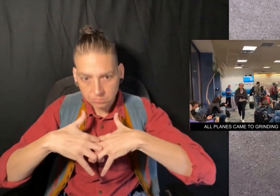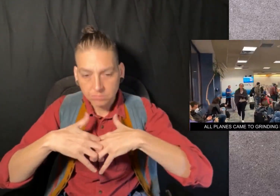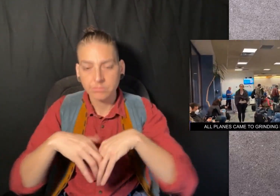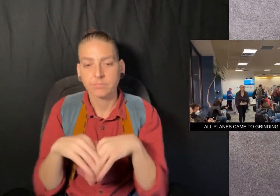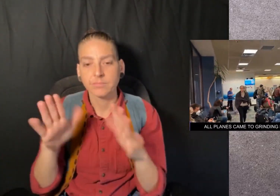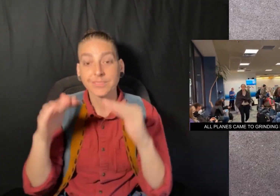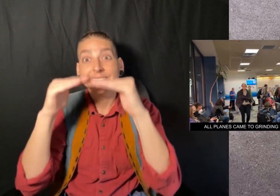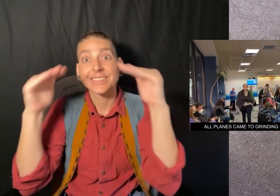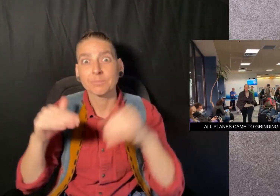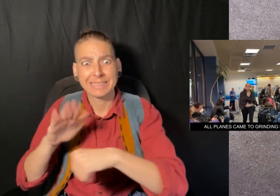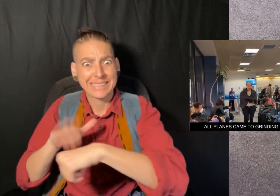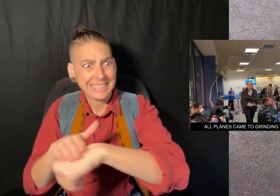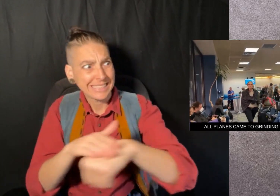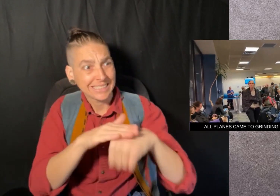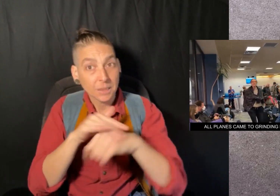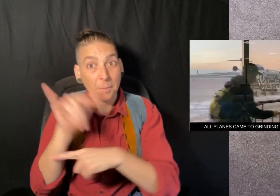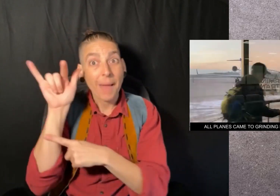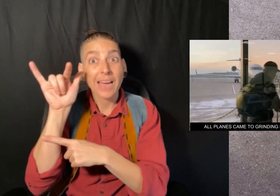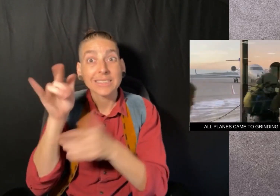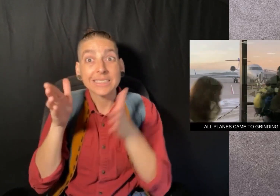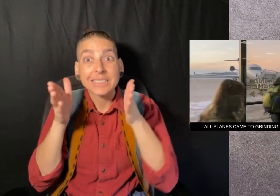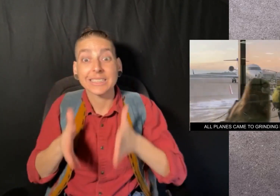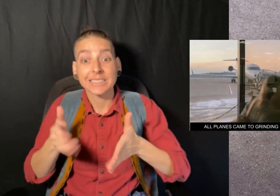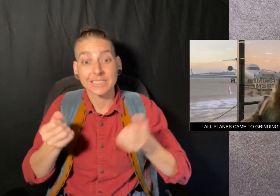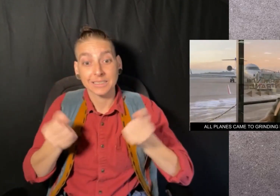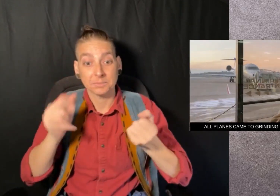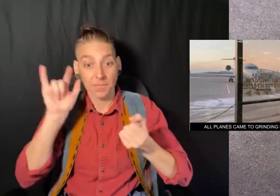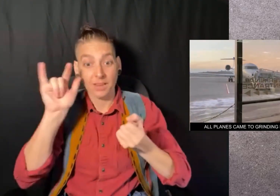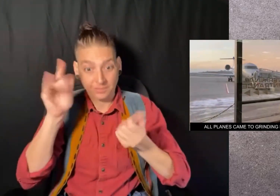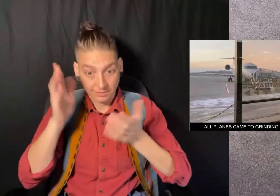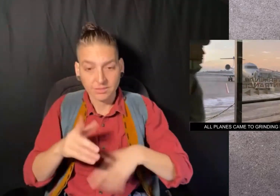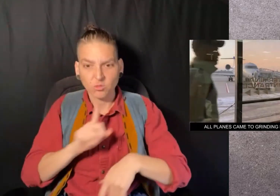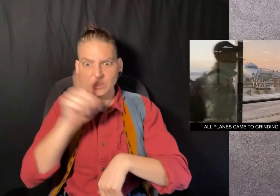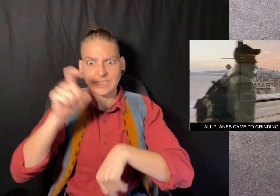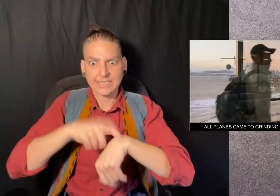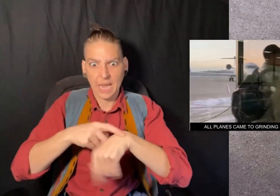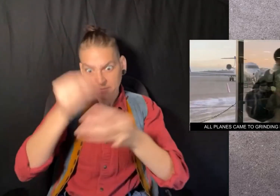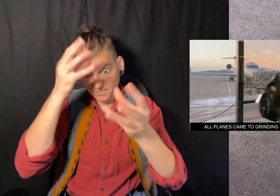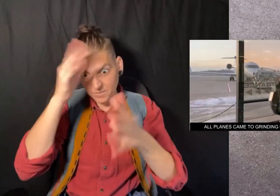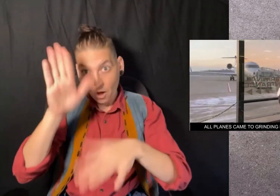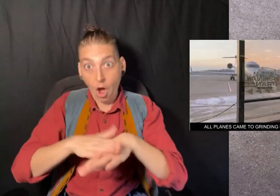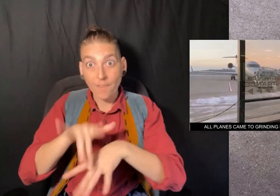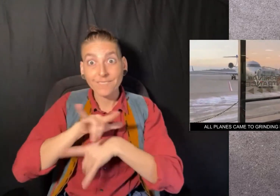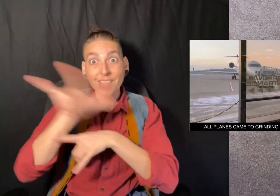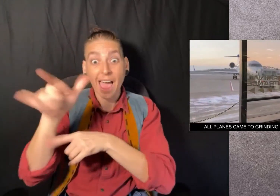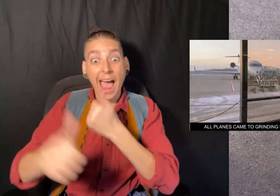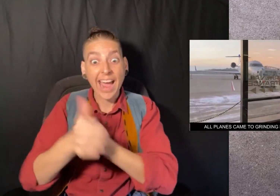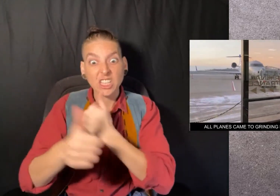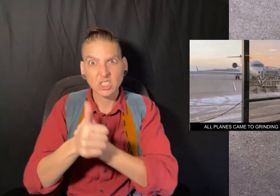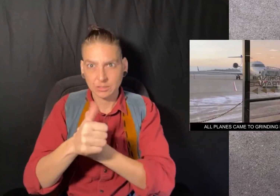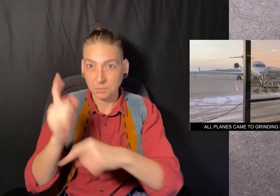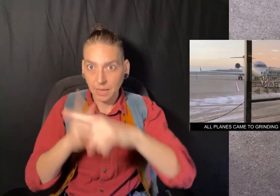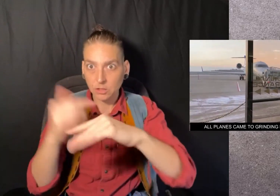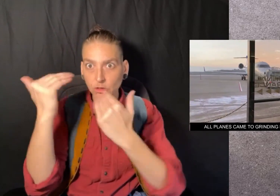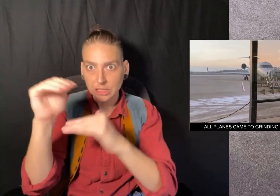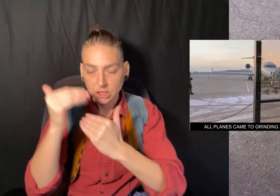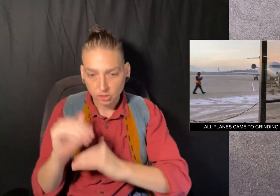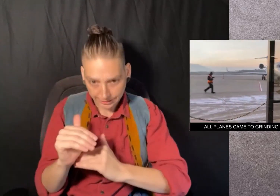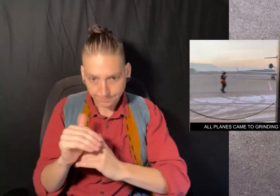system went down. The system alerts pilots to real-time information on flight hazards and restrictions. The